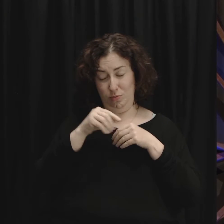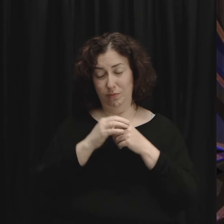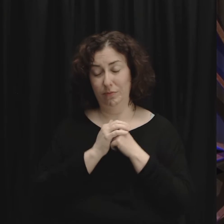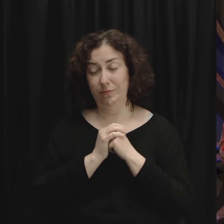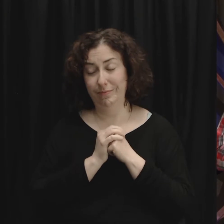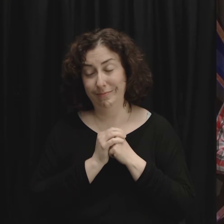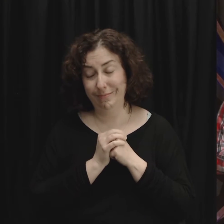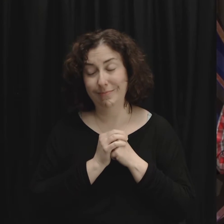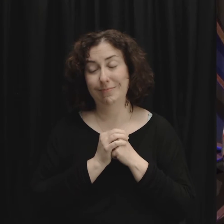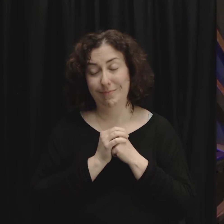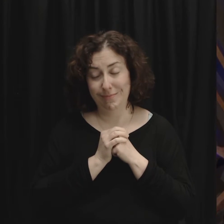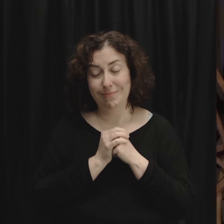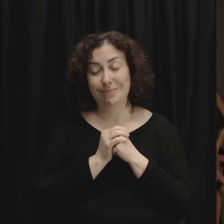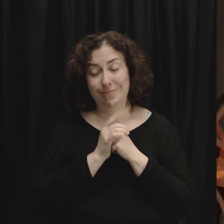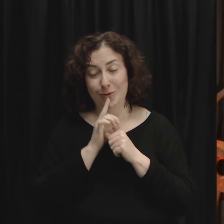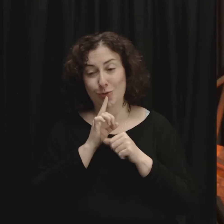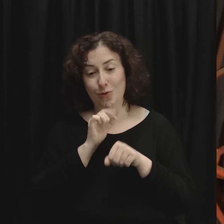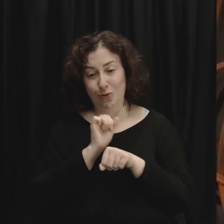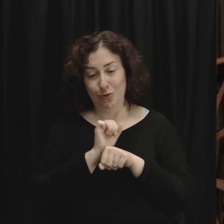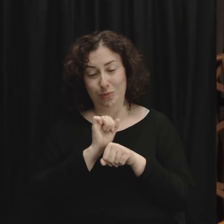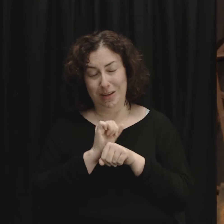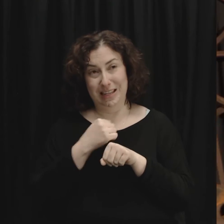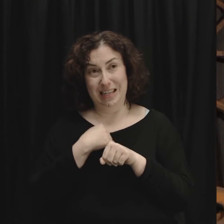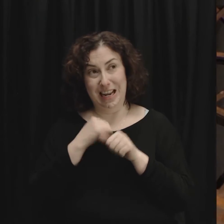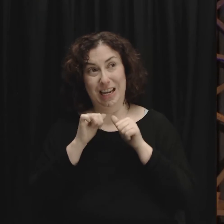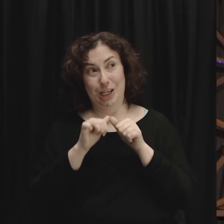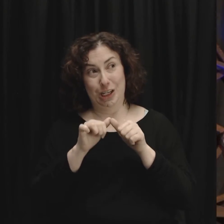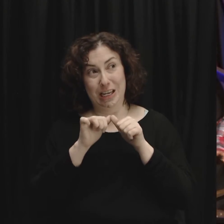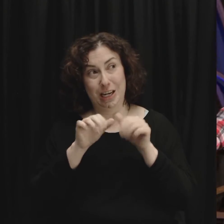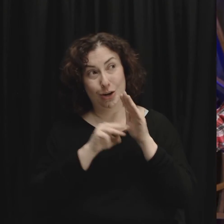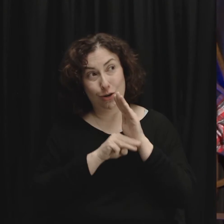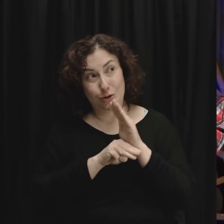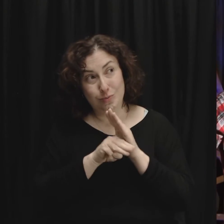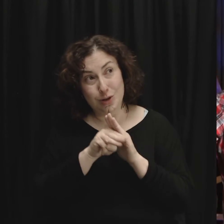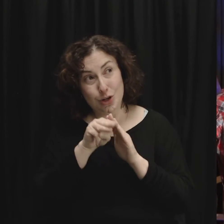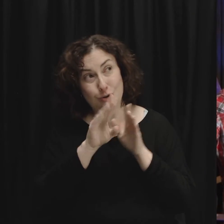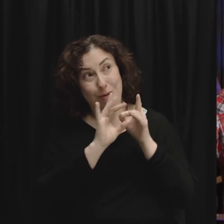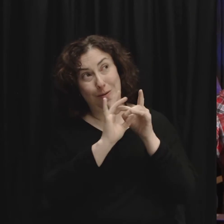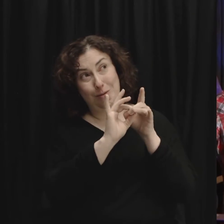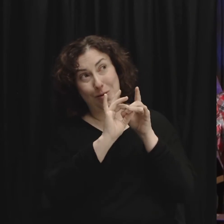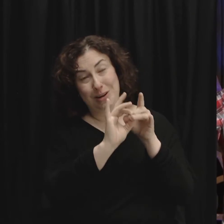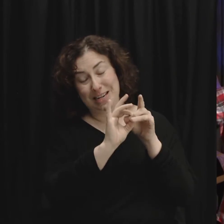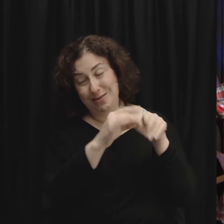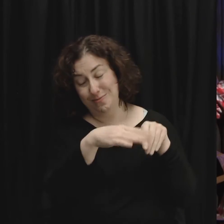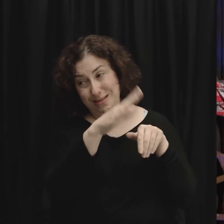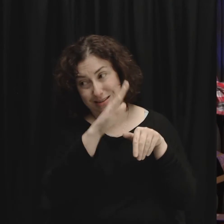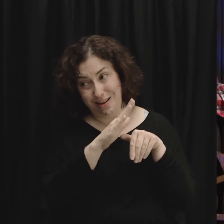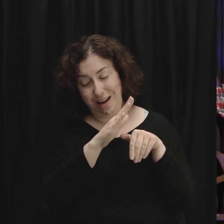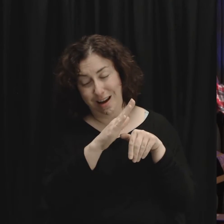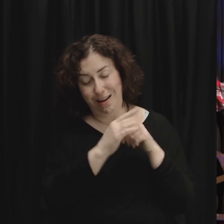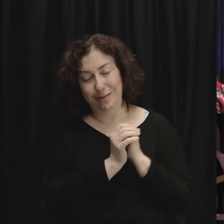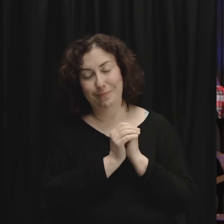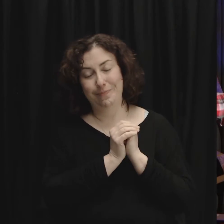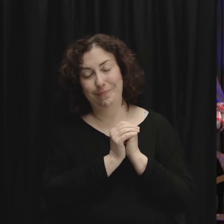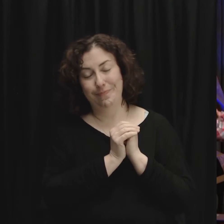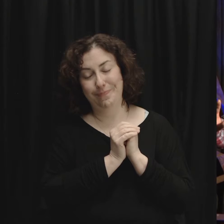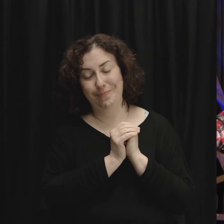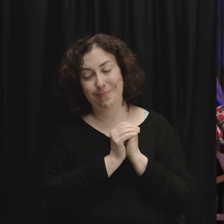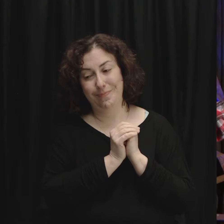I'll tell you what as I continue to grow in my relationship with God and in my relationship with others going back to my early analogy about kind of